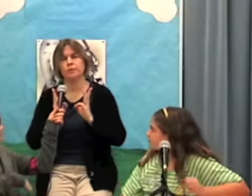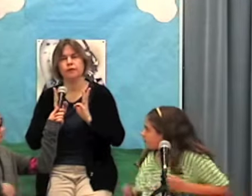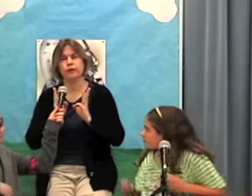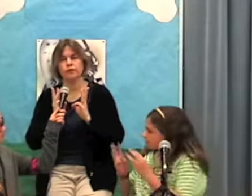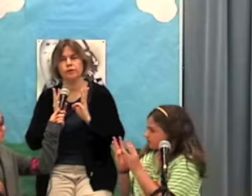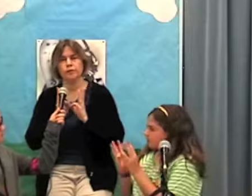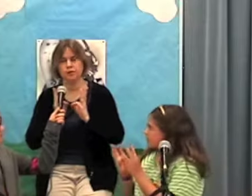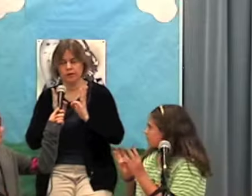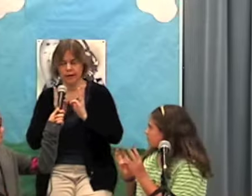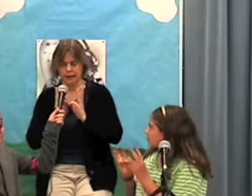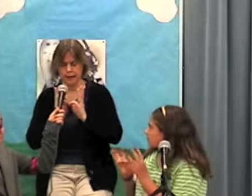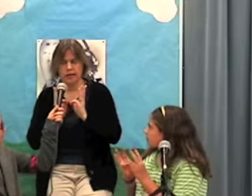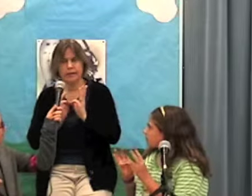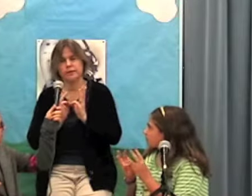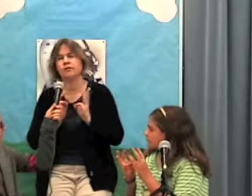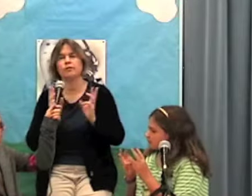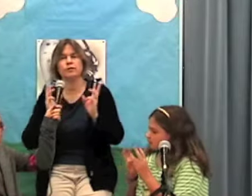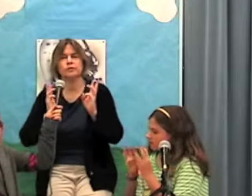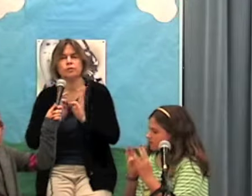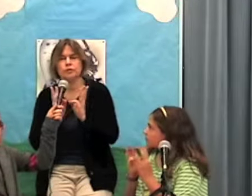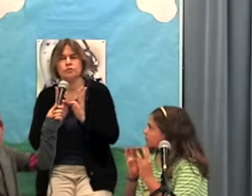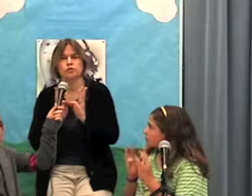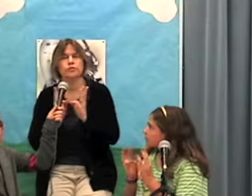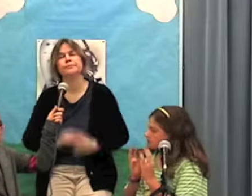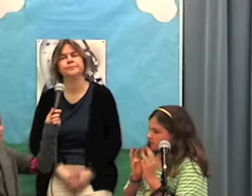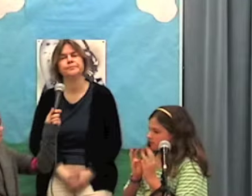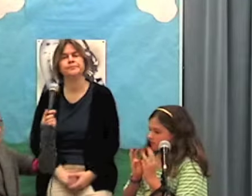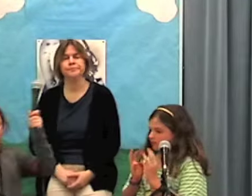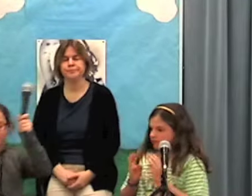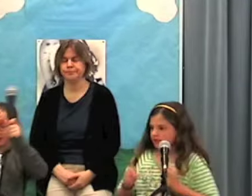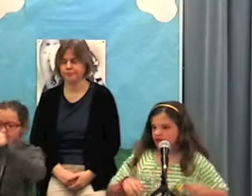put them in front of you, and you're going to kind of shake them together. It's winter.